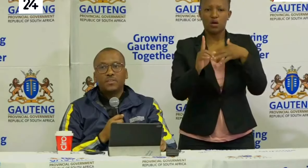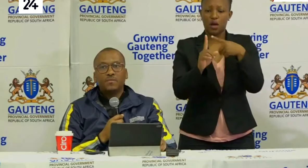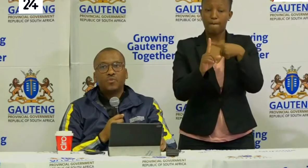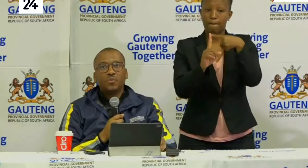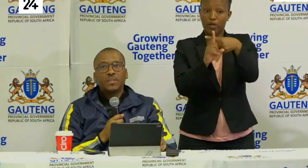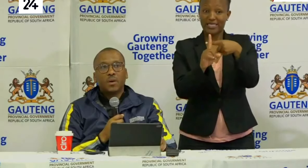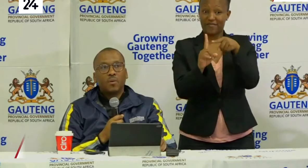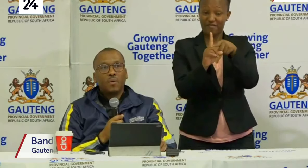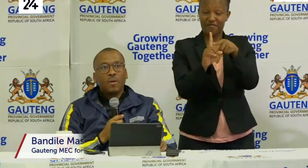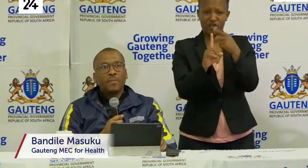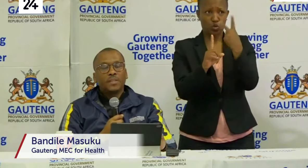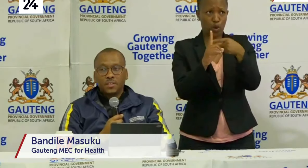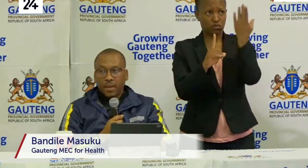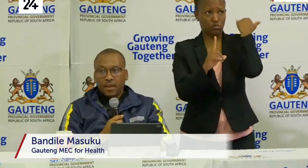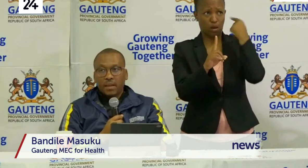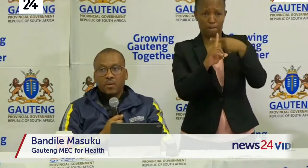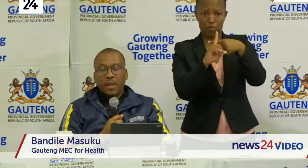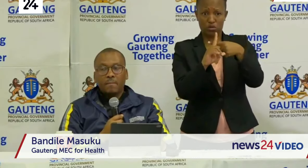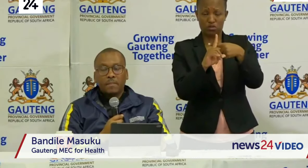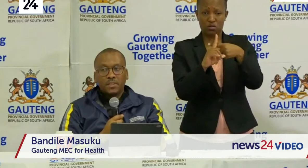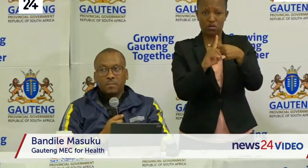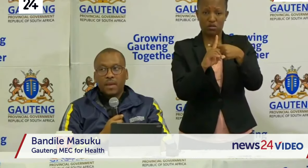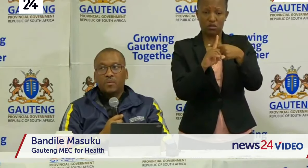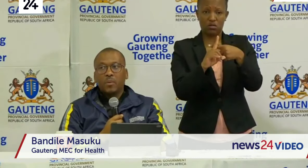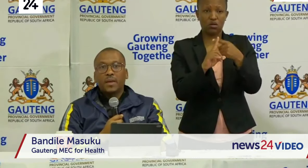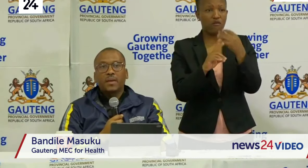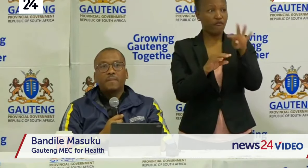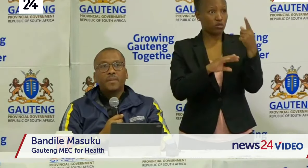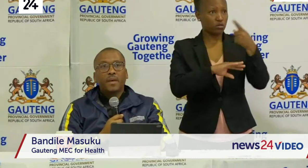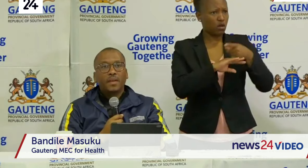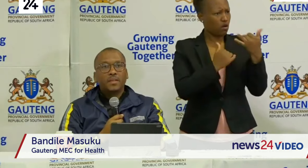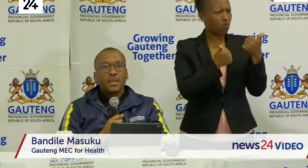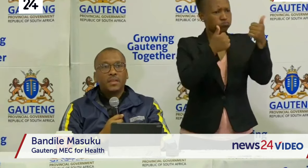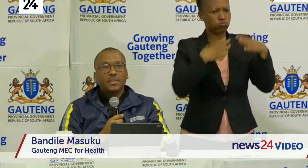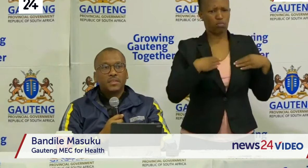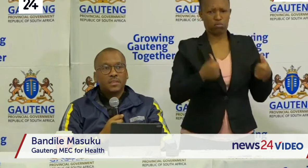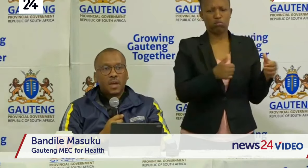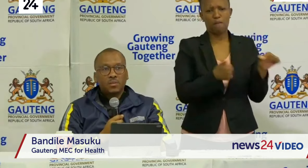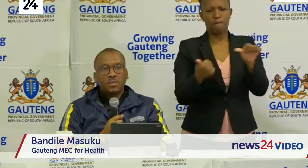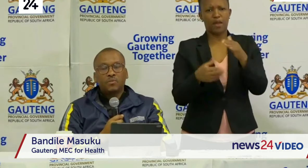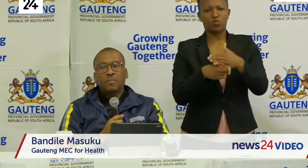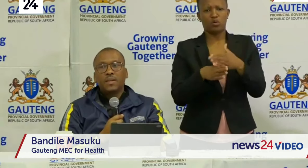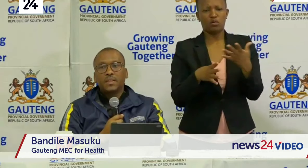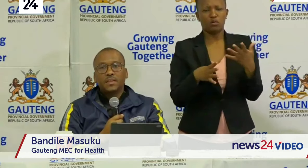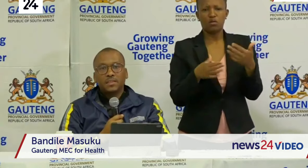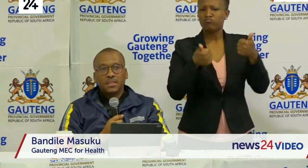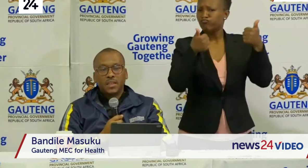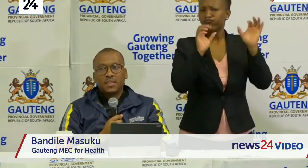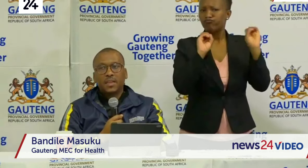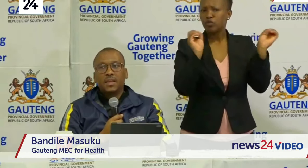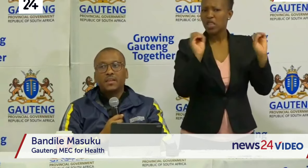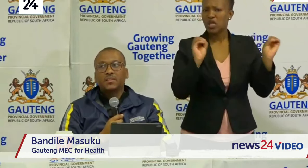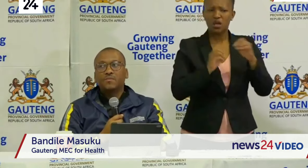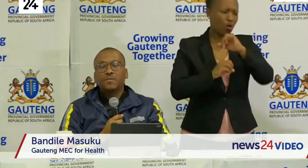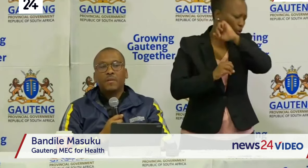positive two weeks ago. She's back at work and she's now symptomless and she has